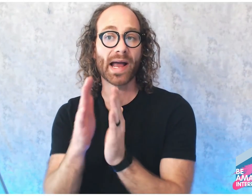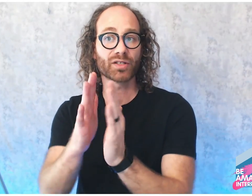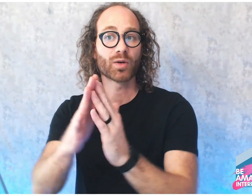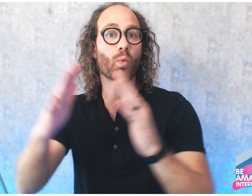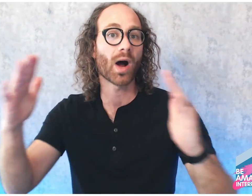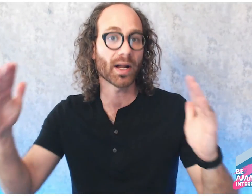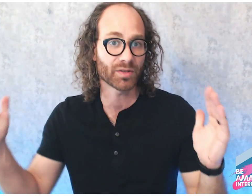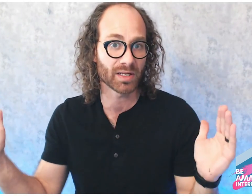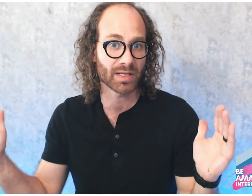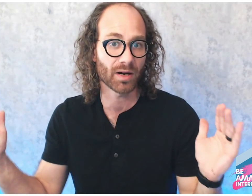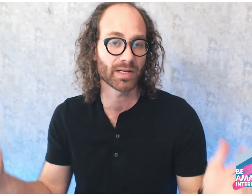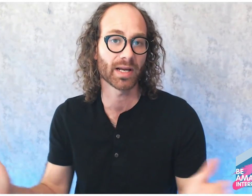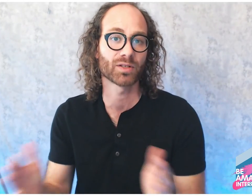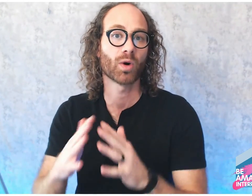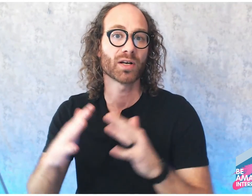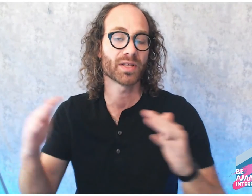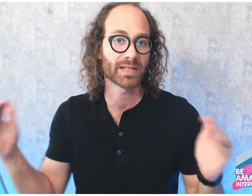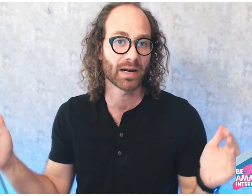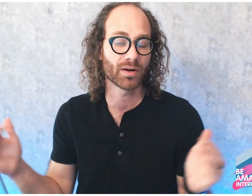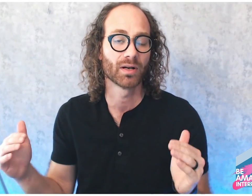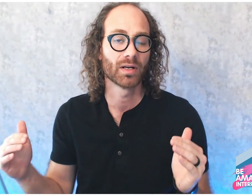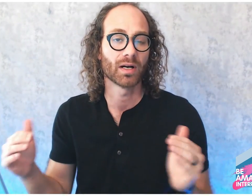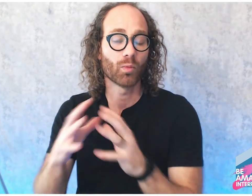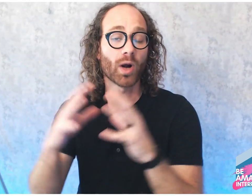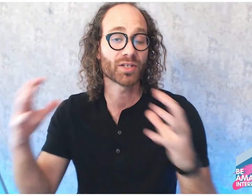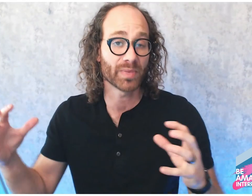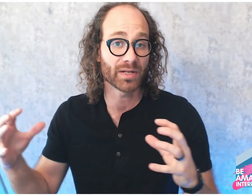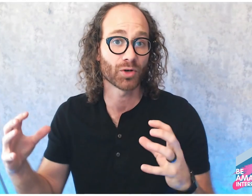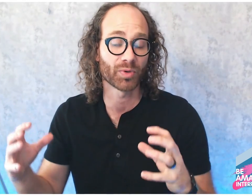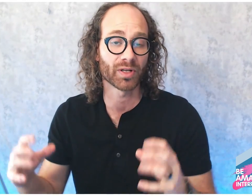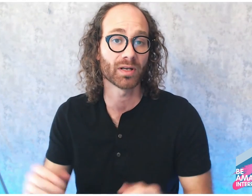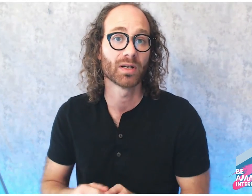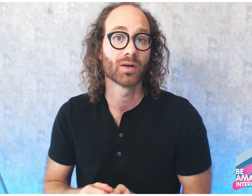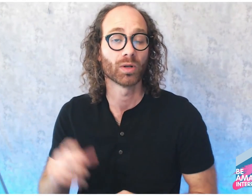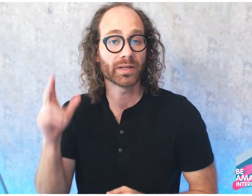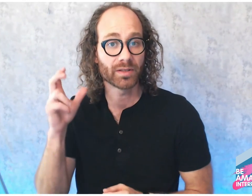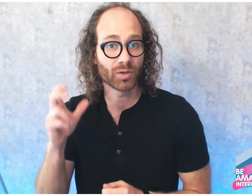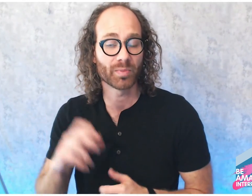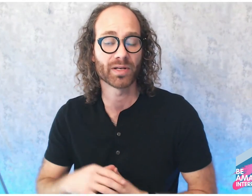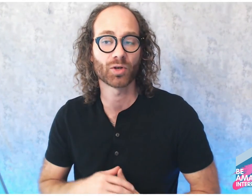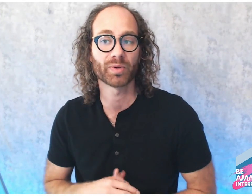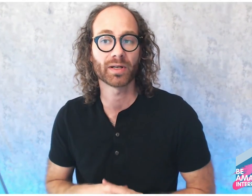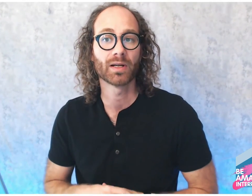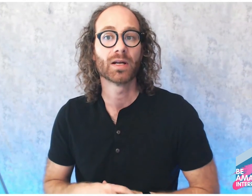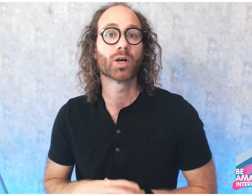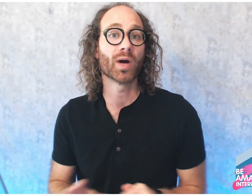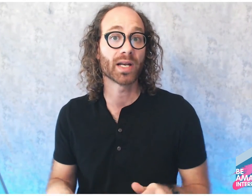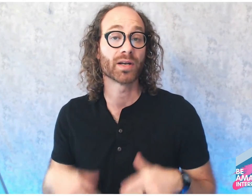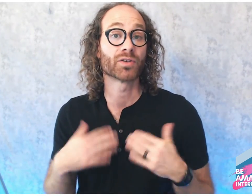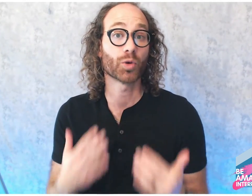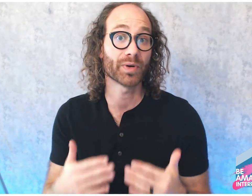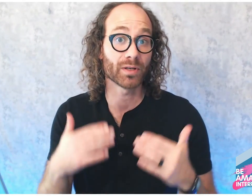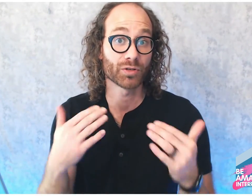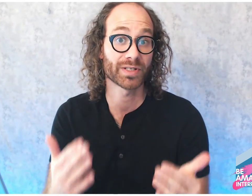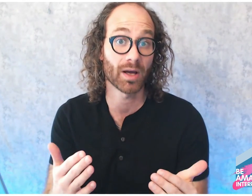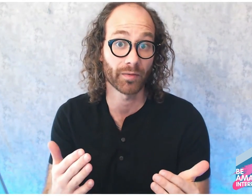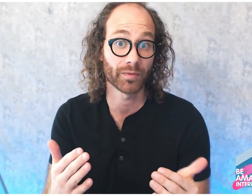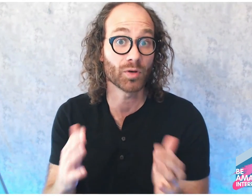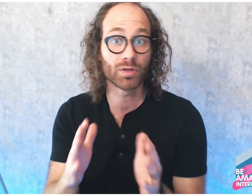watch the entire text or watch it be interpreted, or listen to it be interpreted, go ahead and interpret it yourself. You can do this